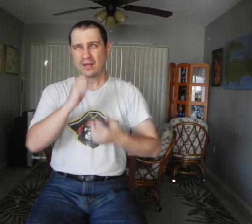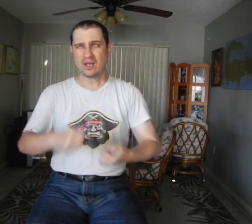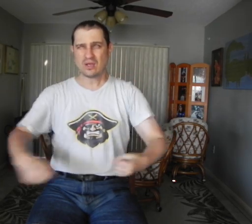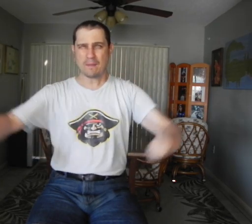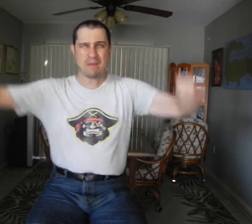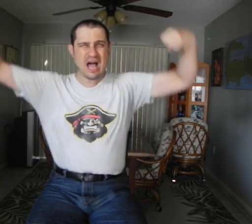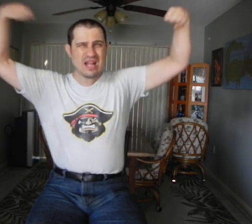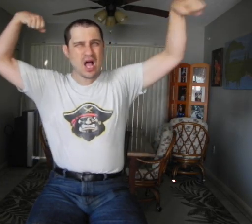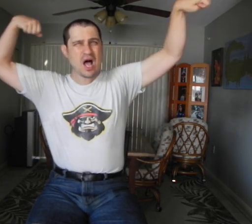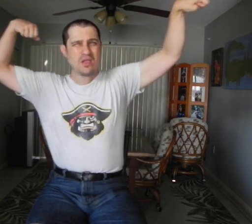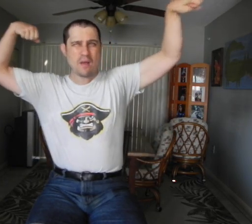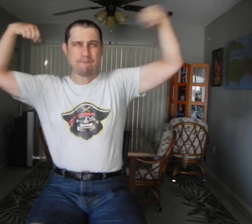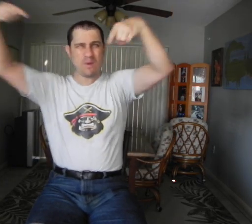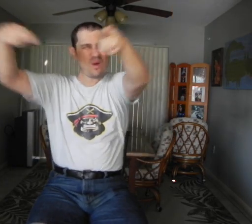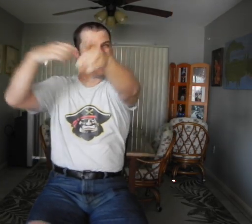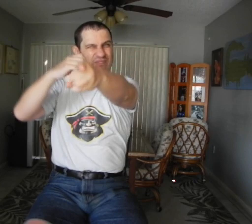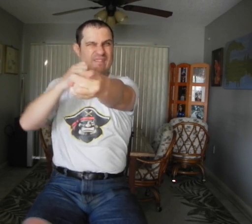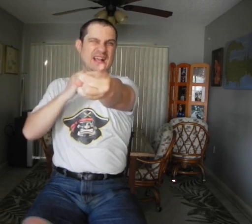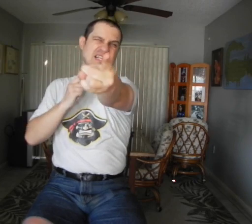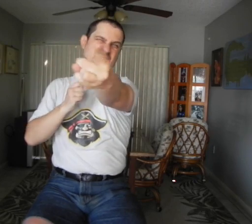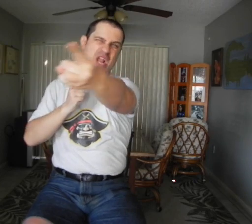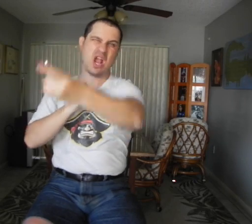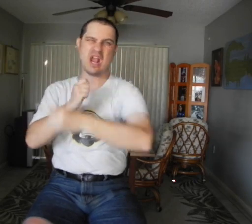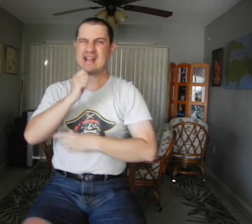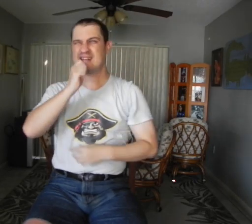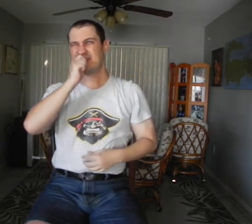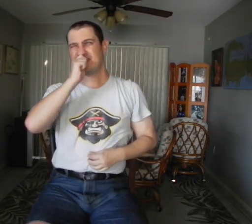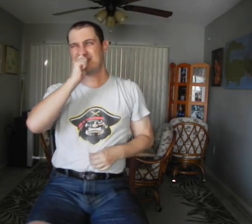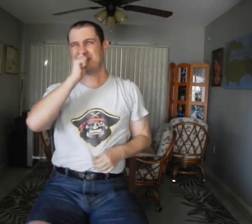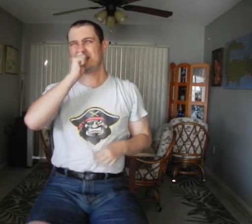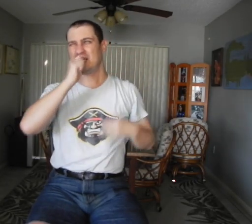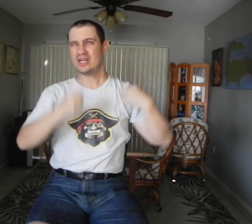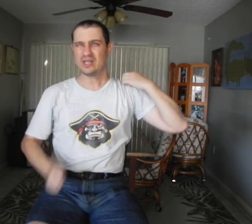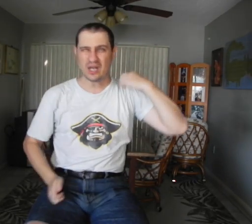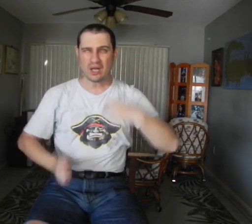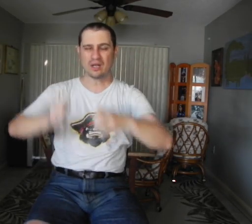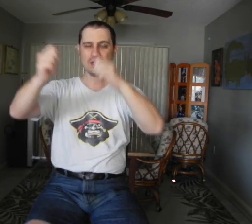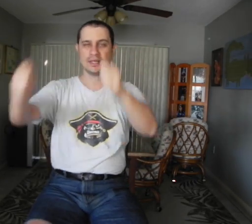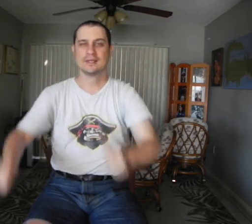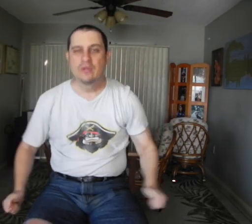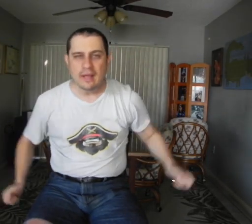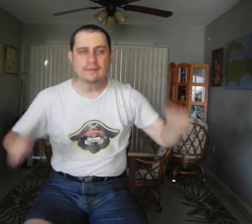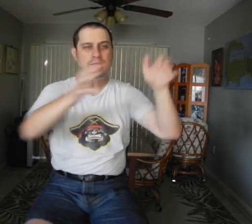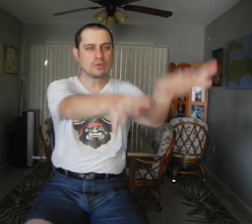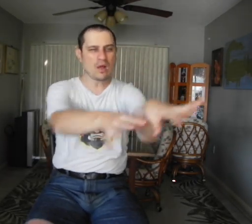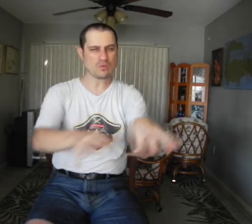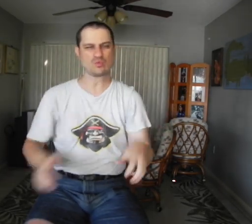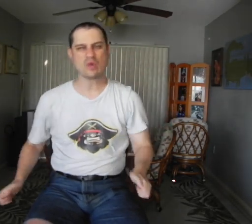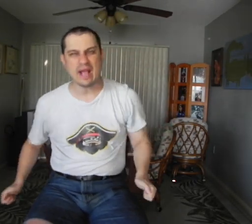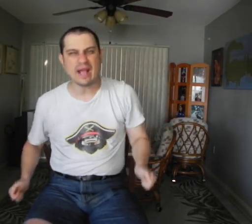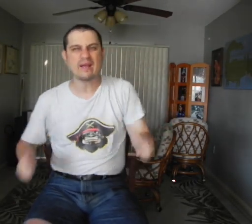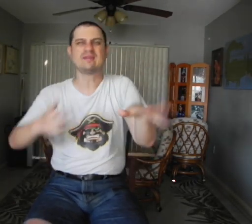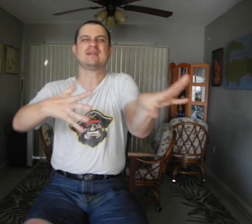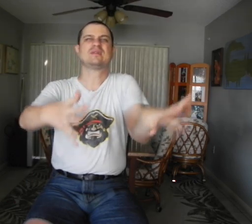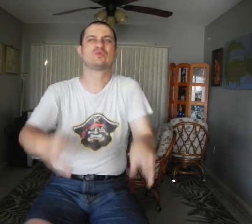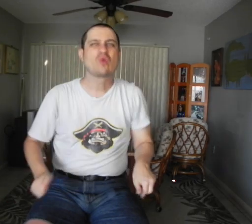My My son My son when I assume you will be It's